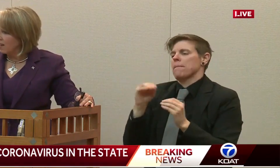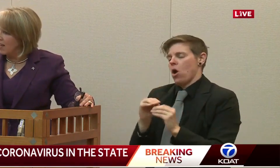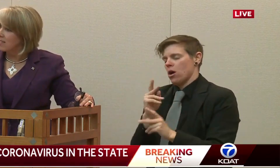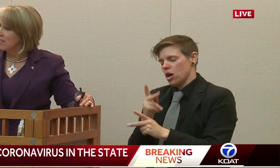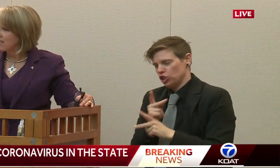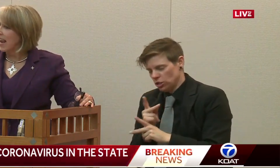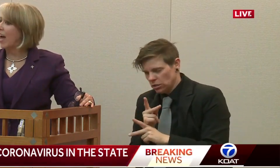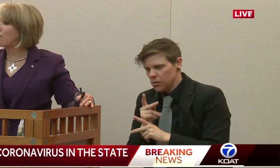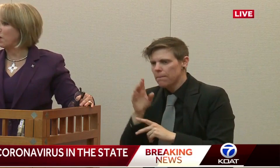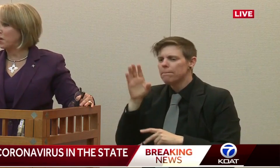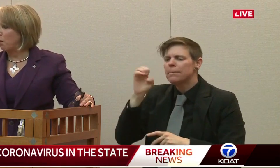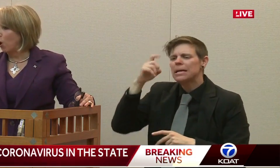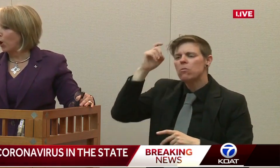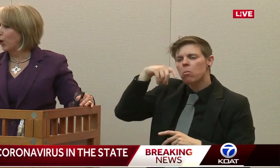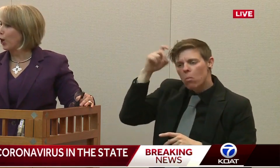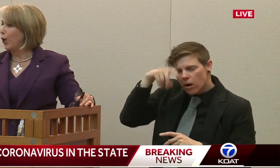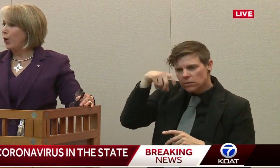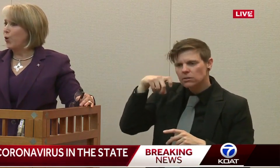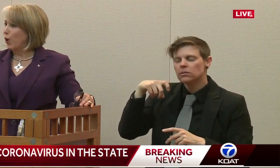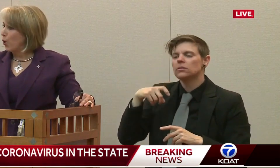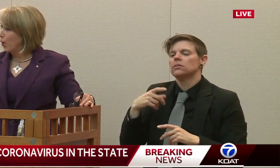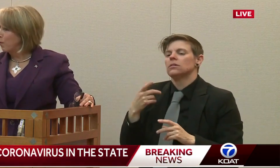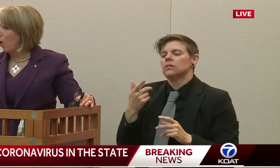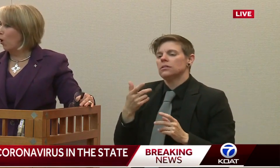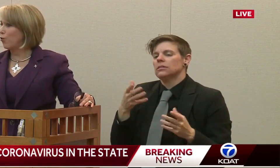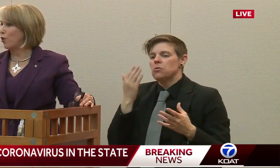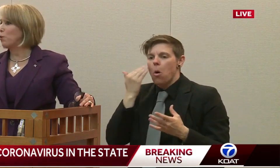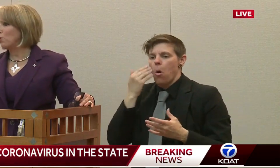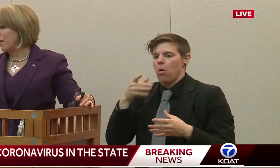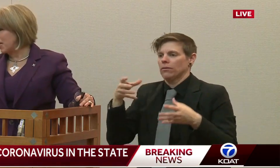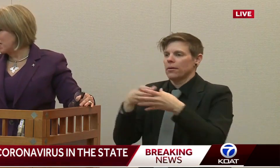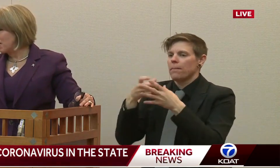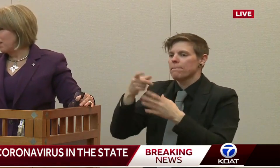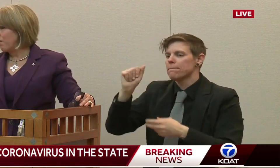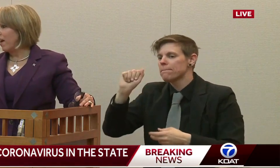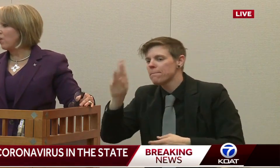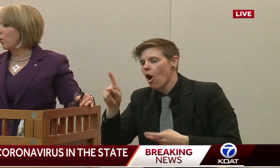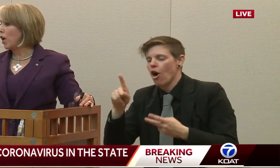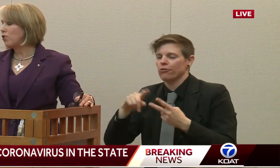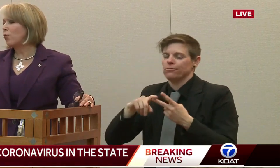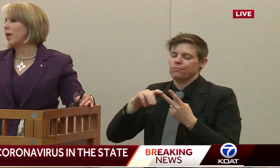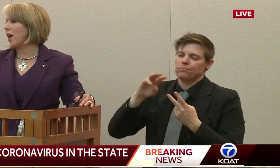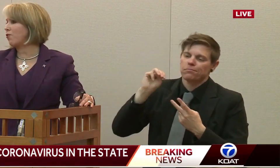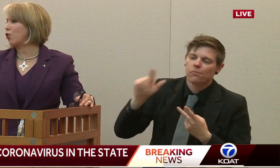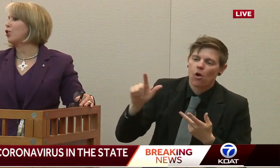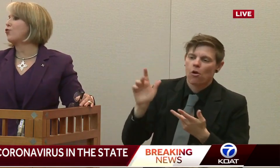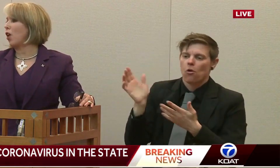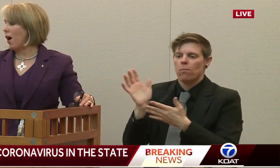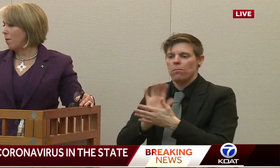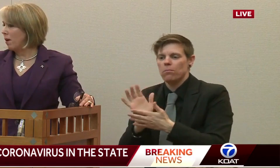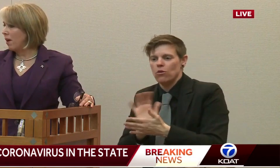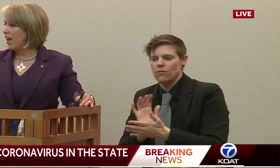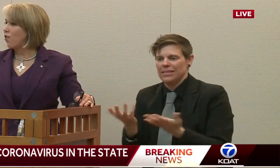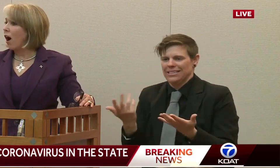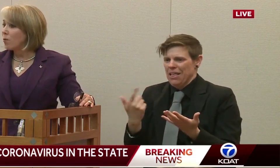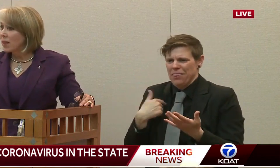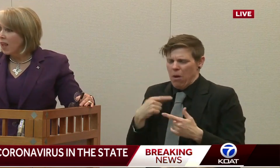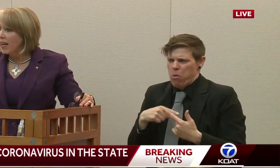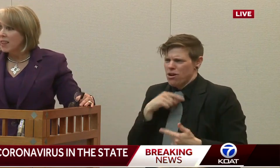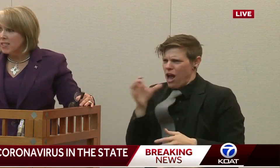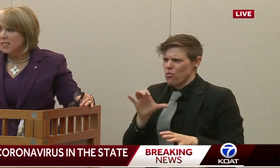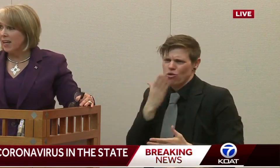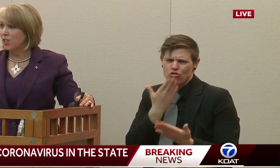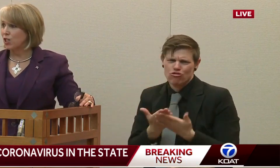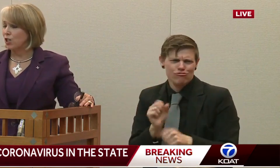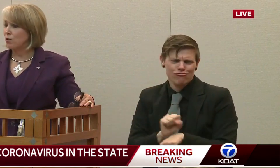got adolescents gathering in a park or going to malls or movies, then we're not doing as good a job as I